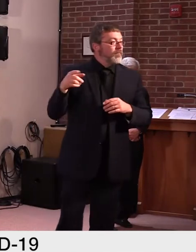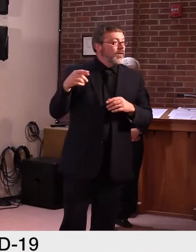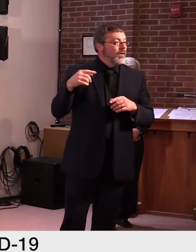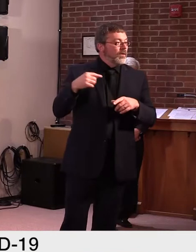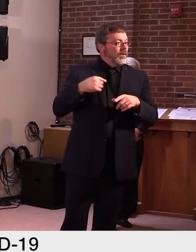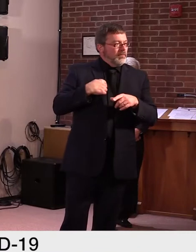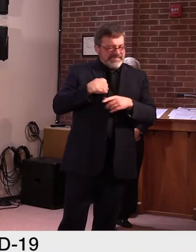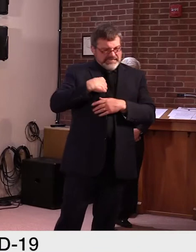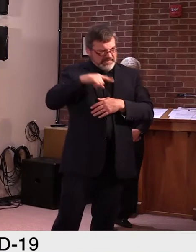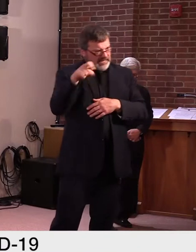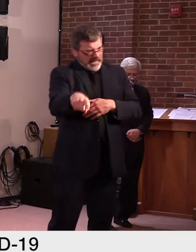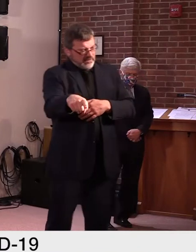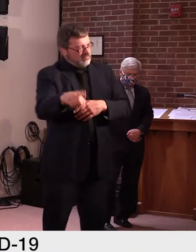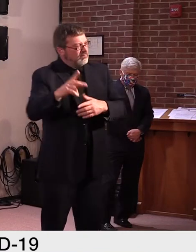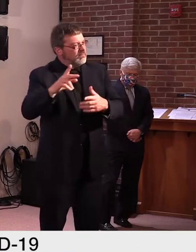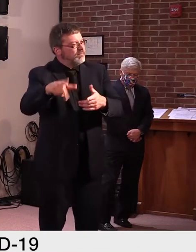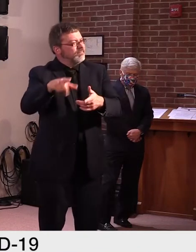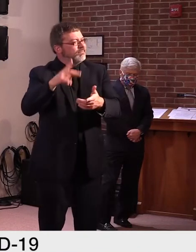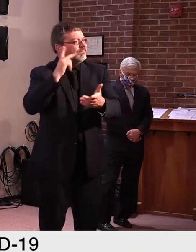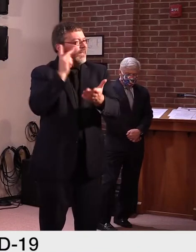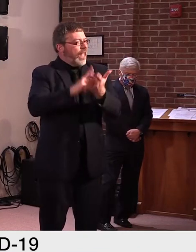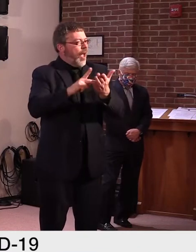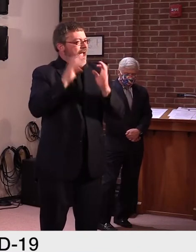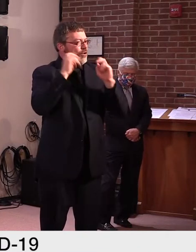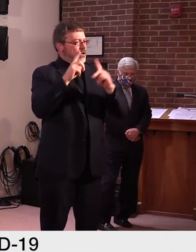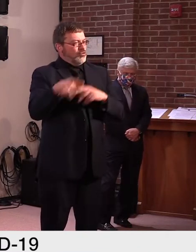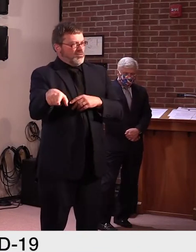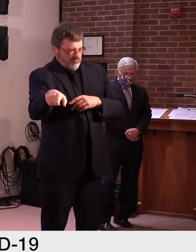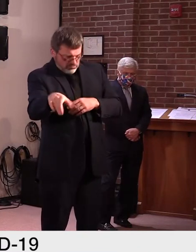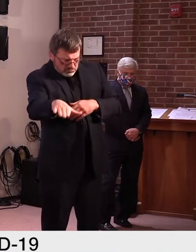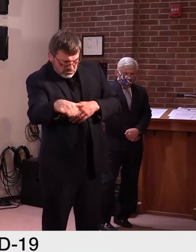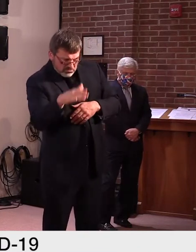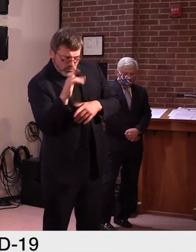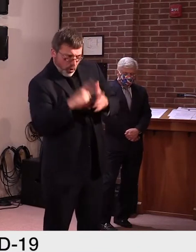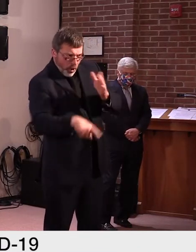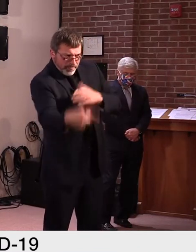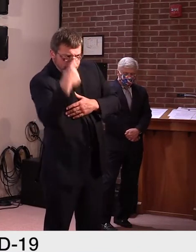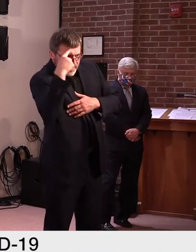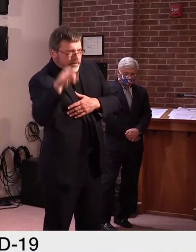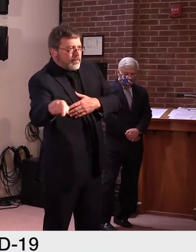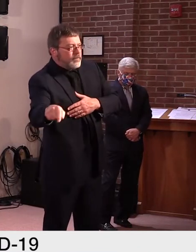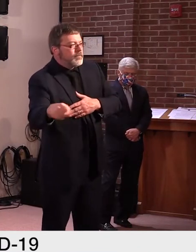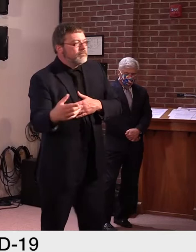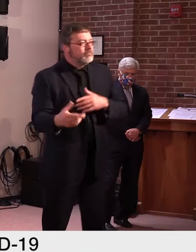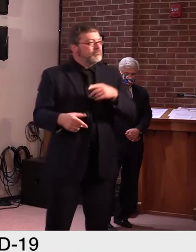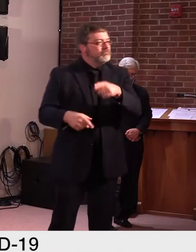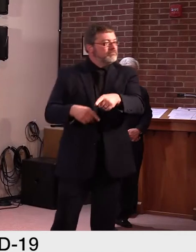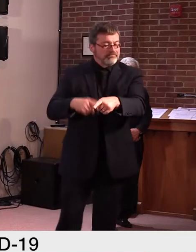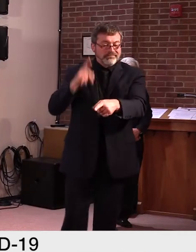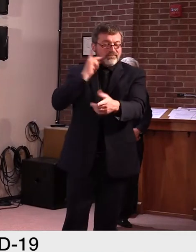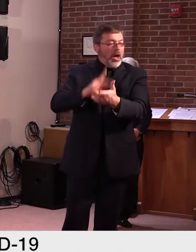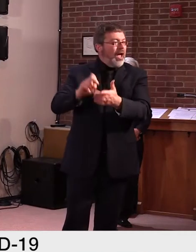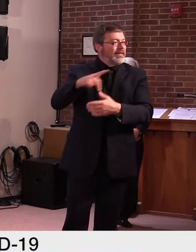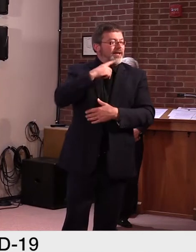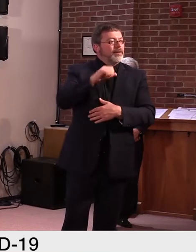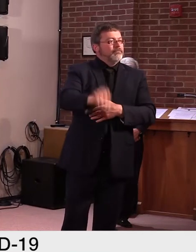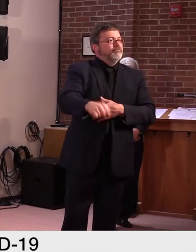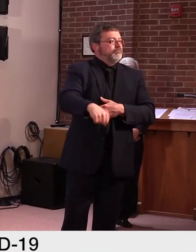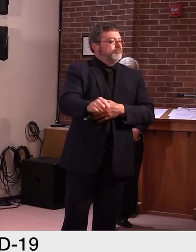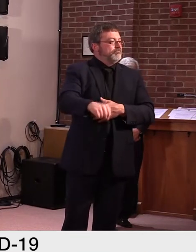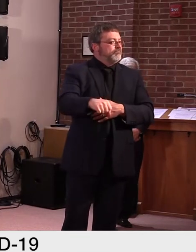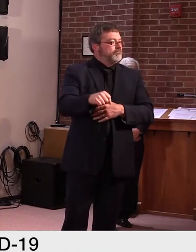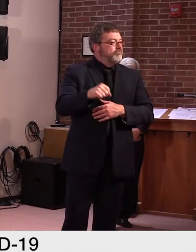Yeah. Thank you, Governor. yeah, would agree. I mean, as much as we're paying attention to the data, which continues to be positive, I think,